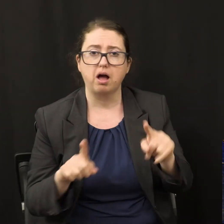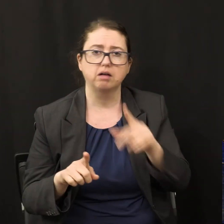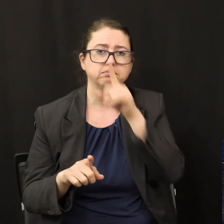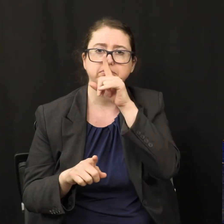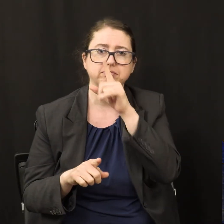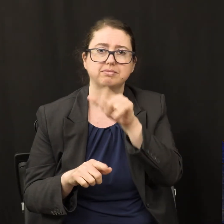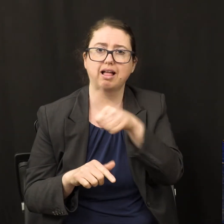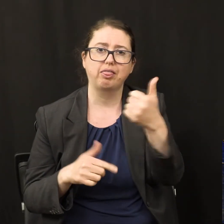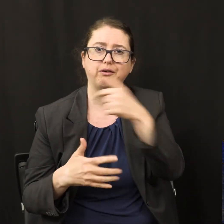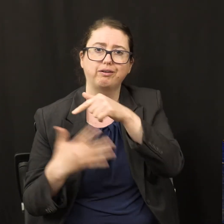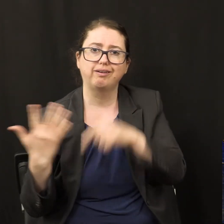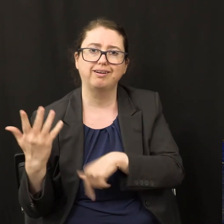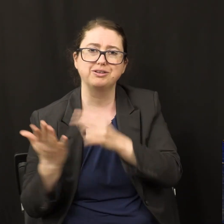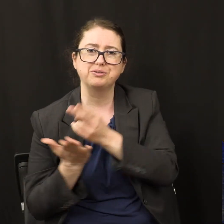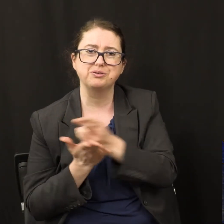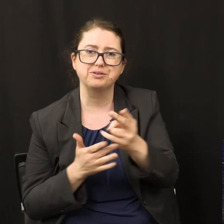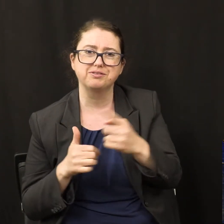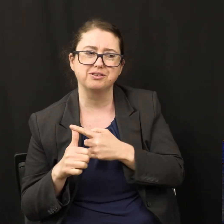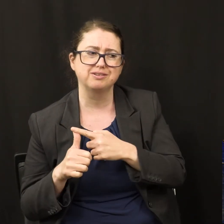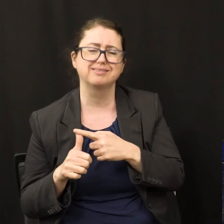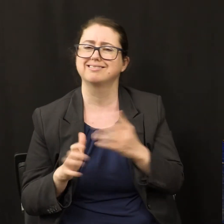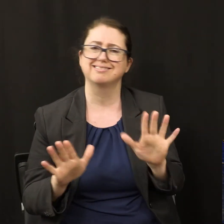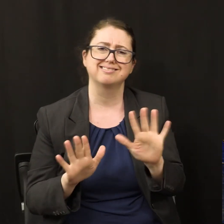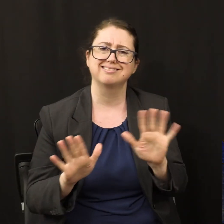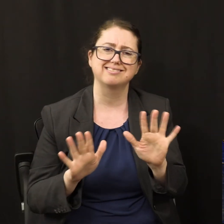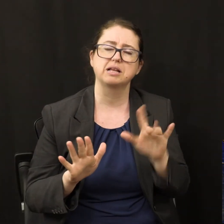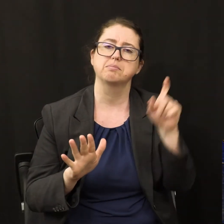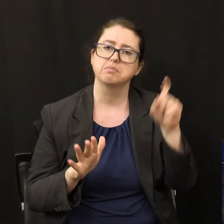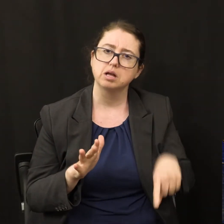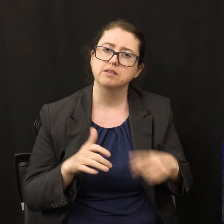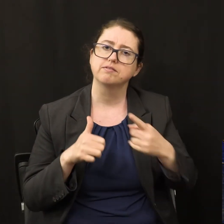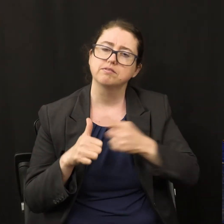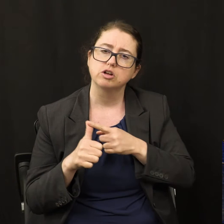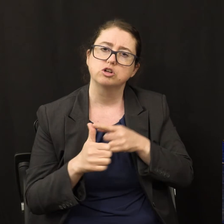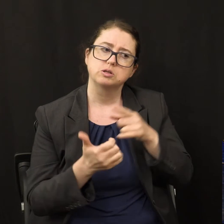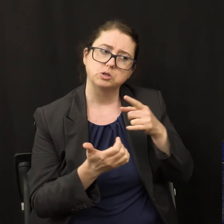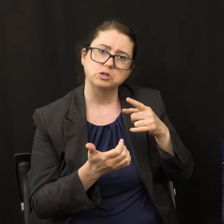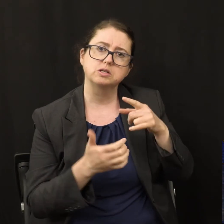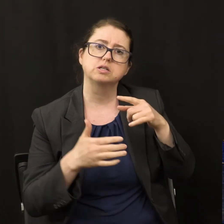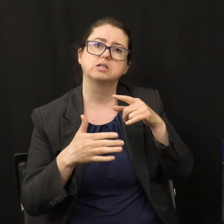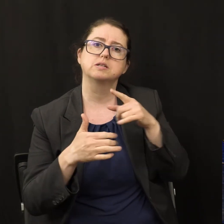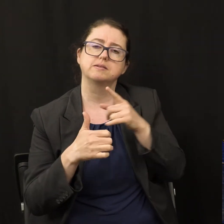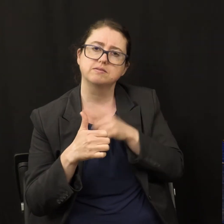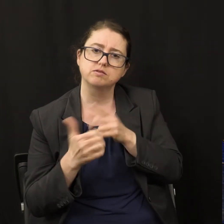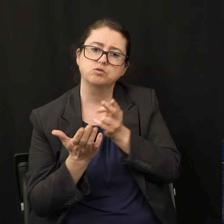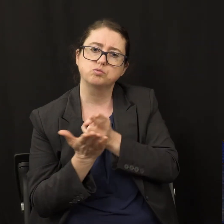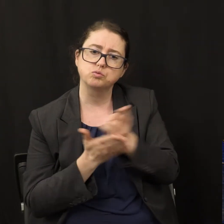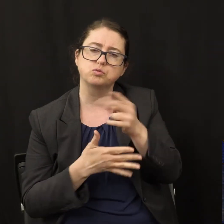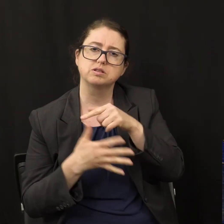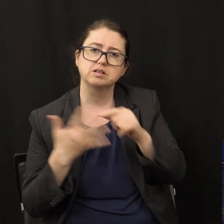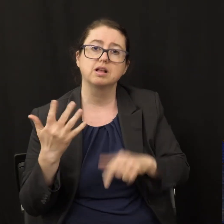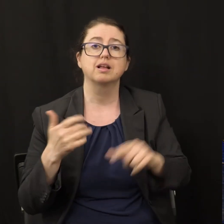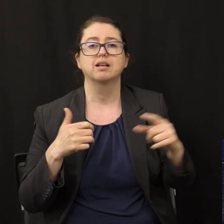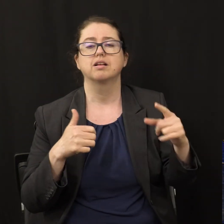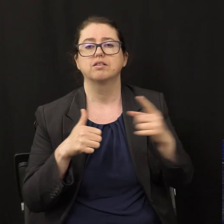You see, the first angel's message has the everlasting gospel. That's the first thing we need to proclaim. Jesus